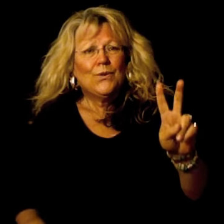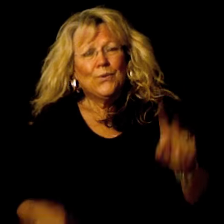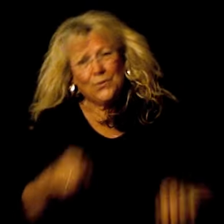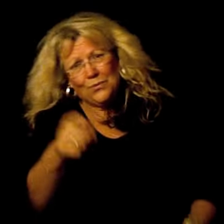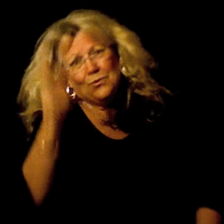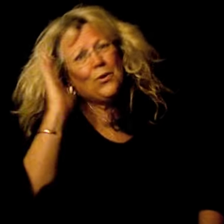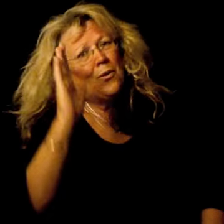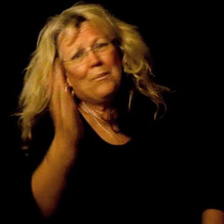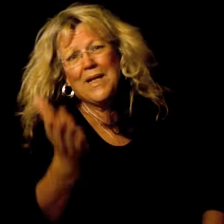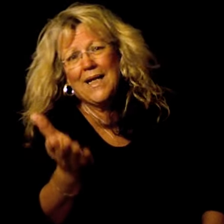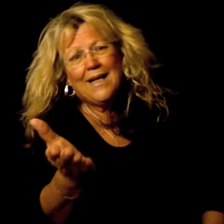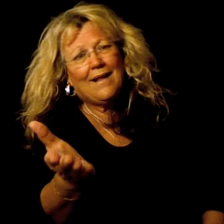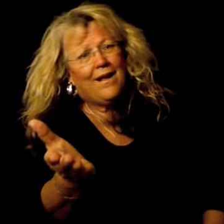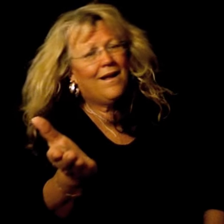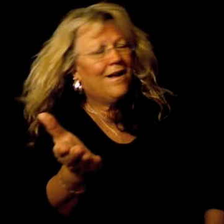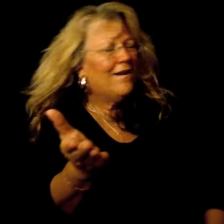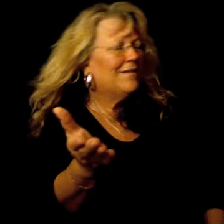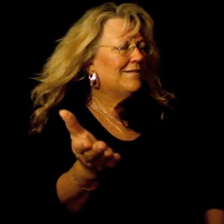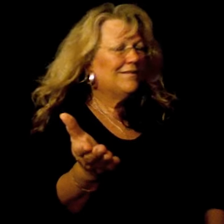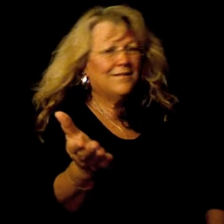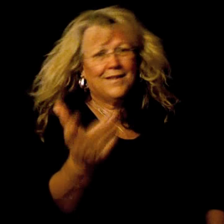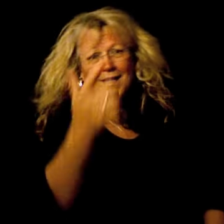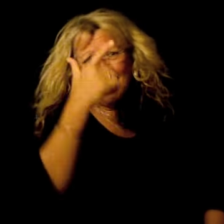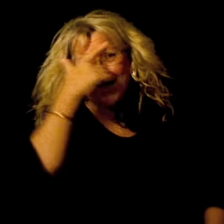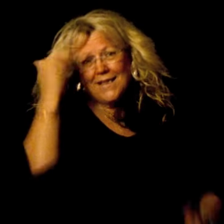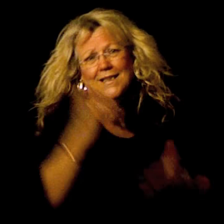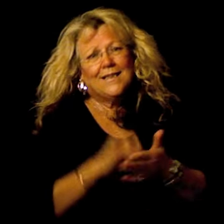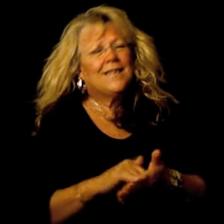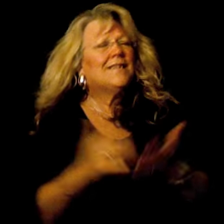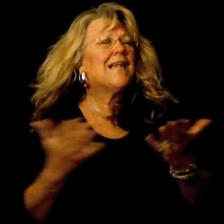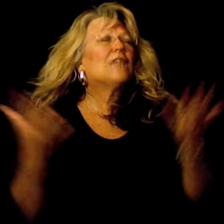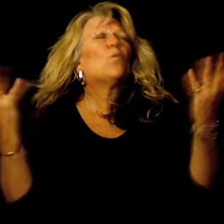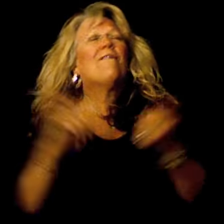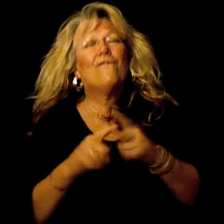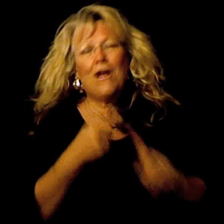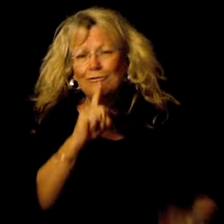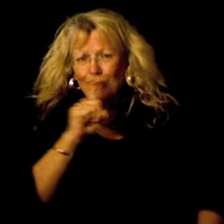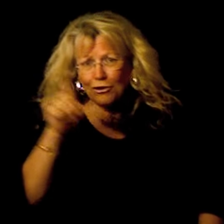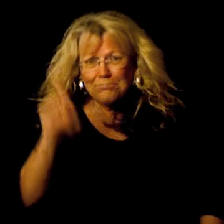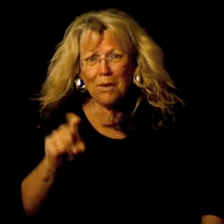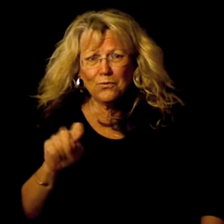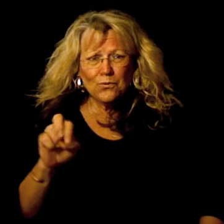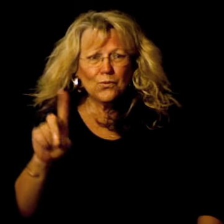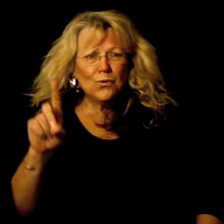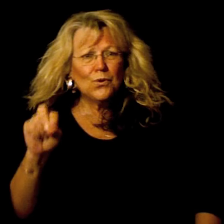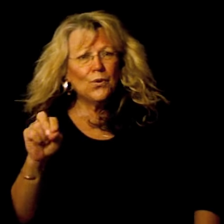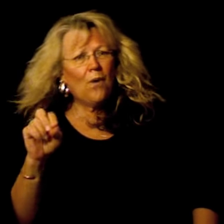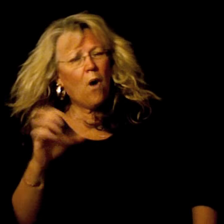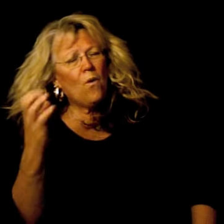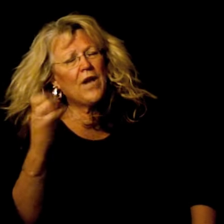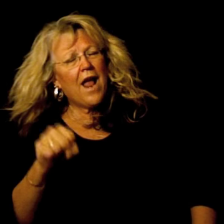two, and you'll be there. Cause that's what friends are supposed to do, oh yeah.